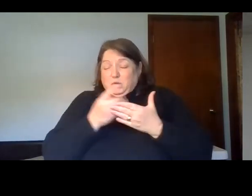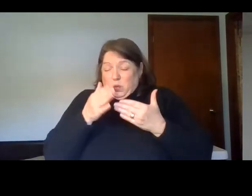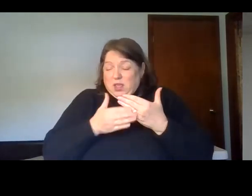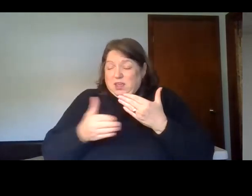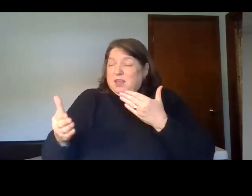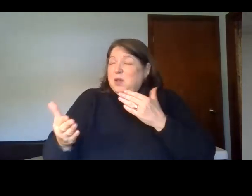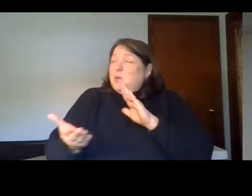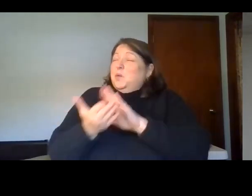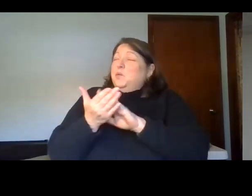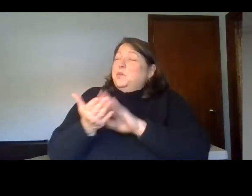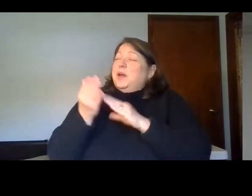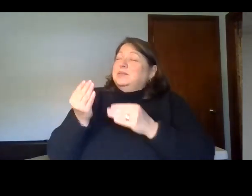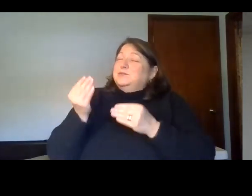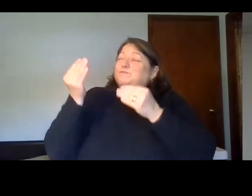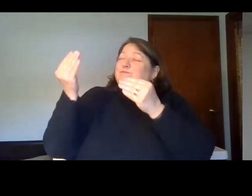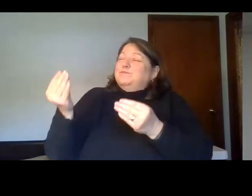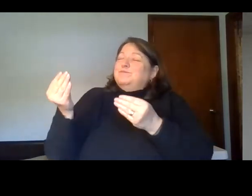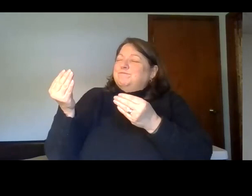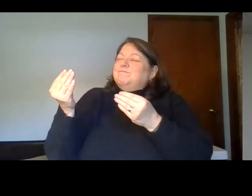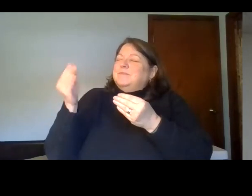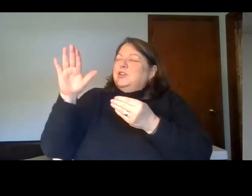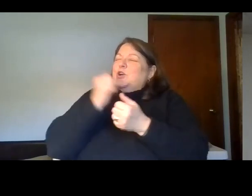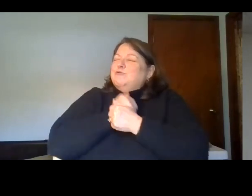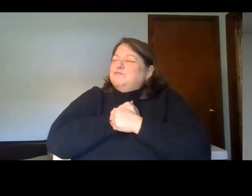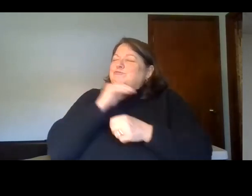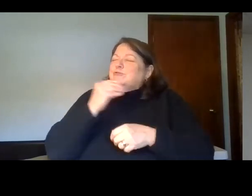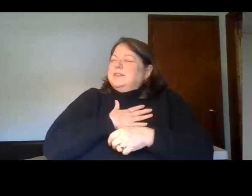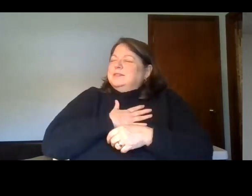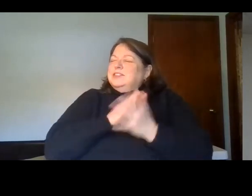praise you for your loving grace. In Jesus' name, amen.